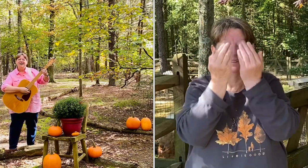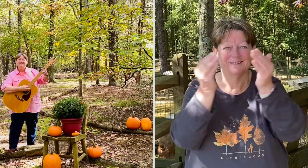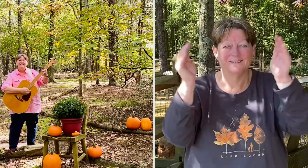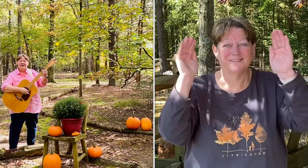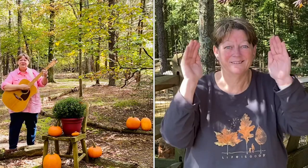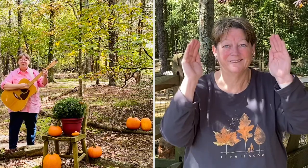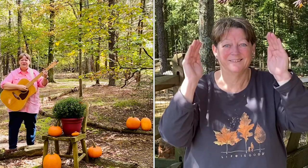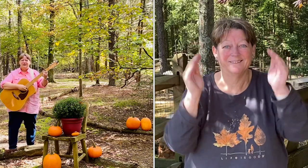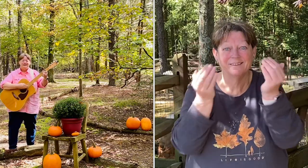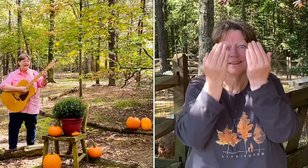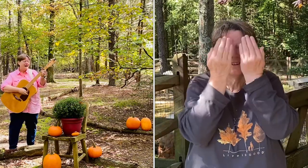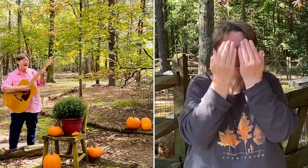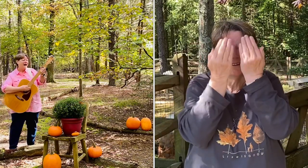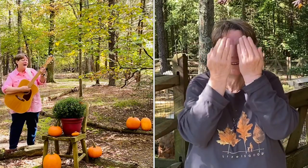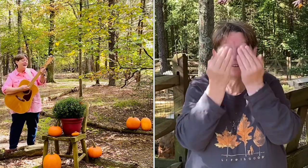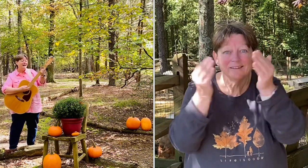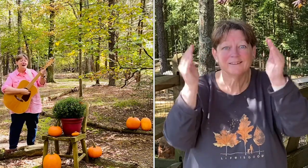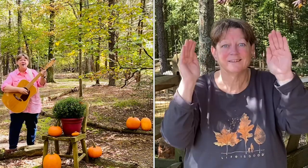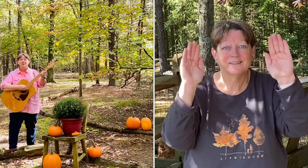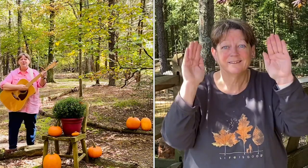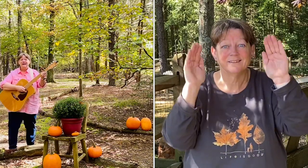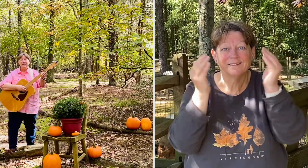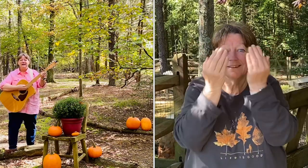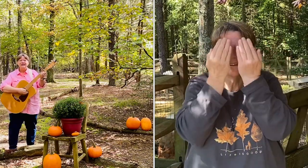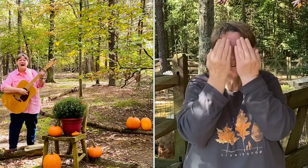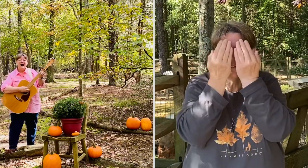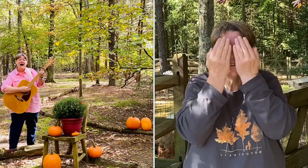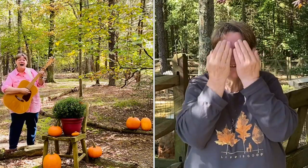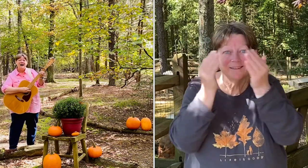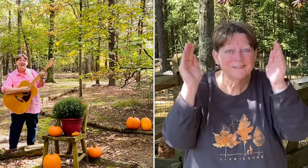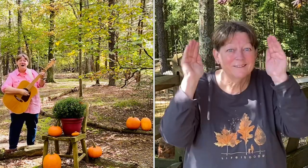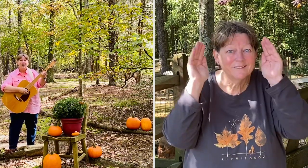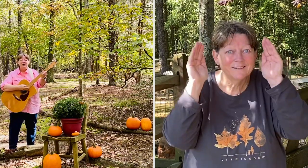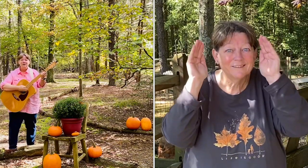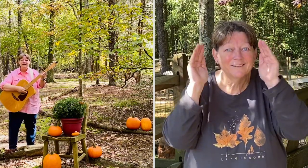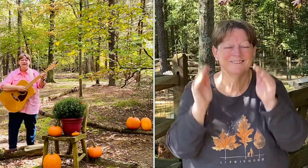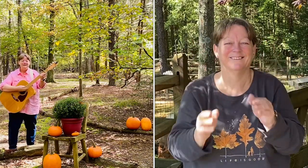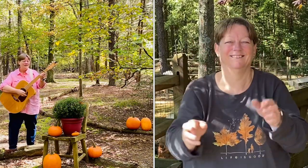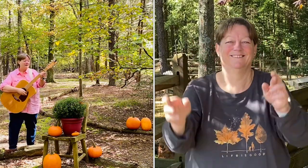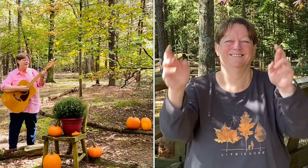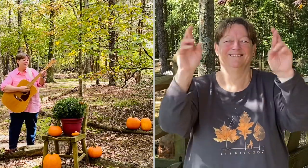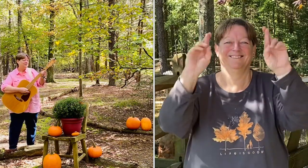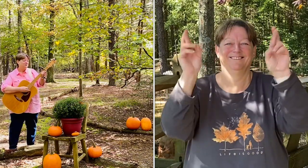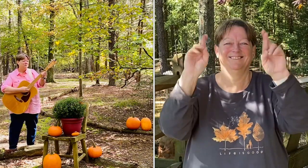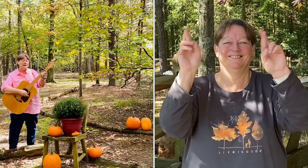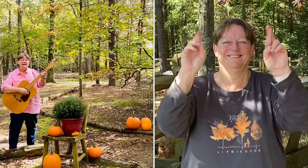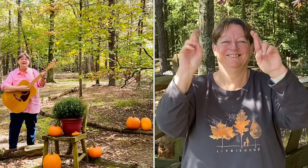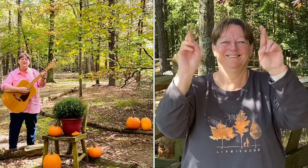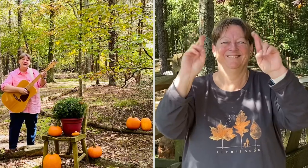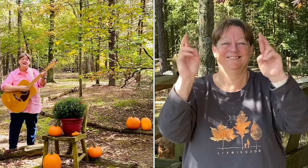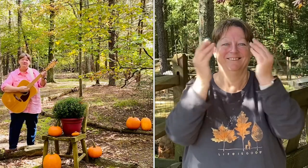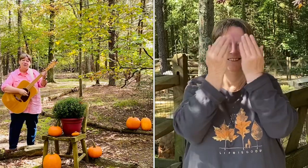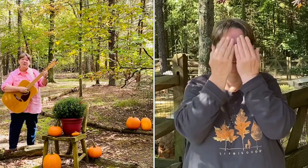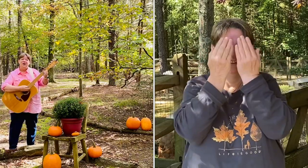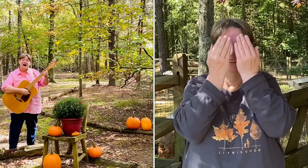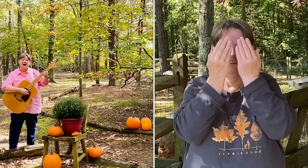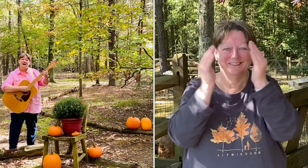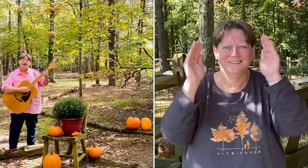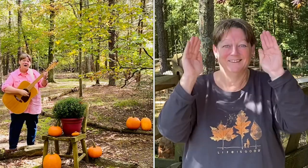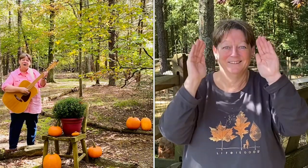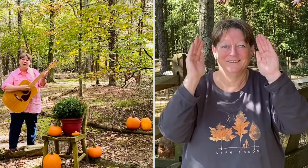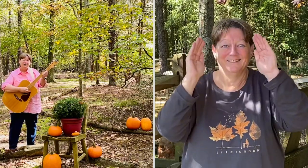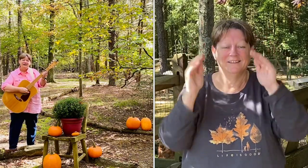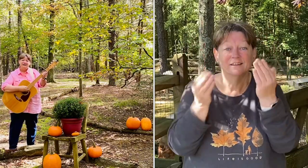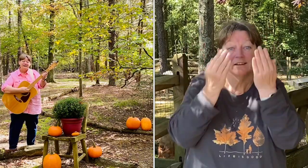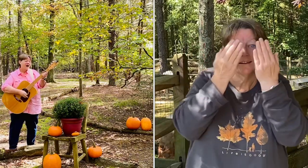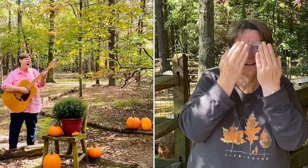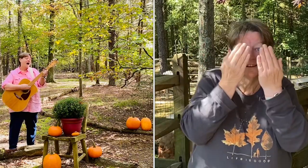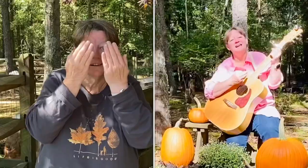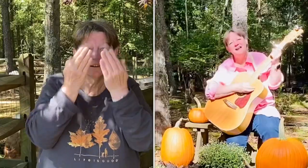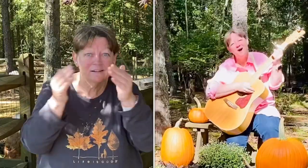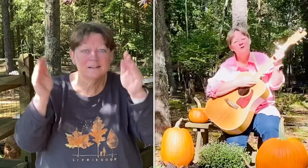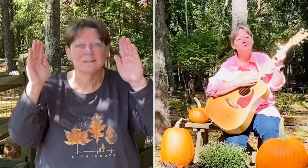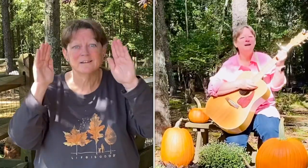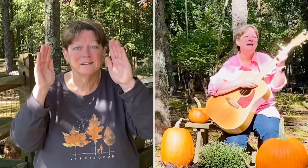halloween